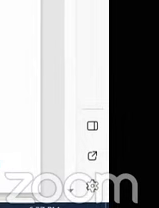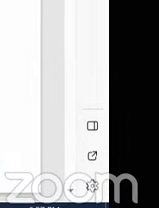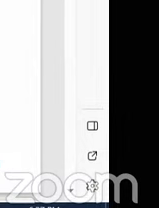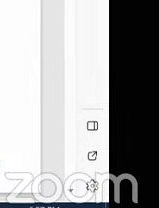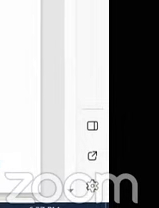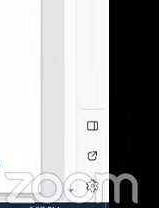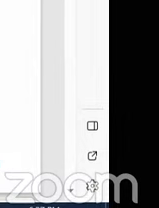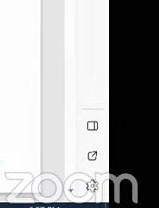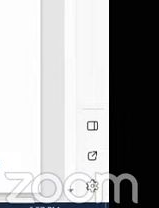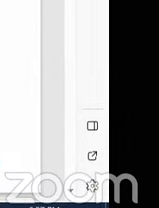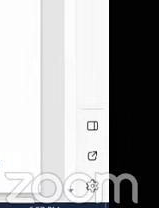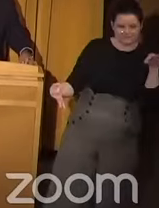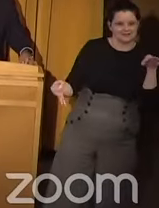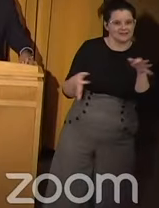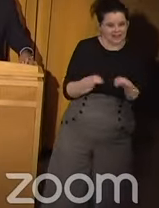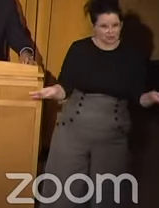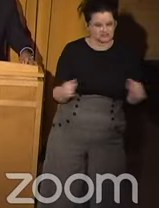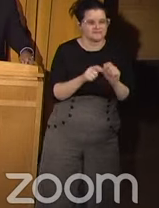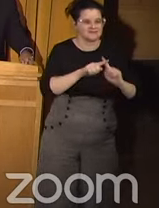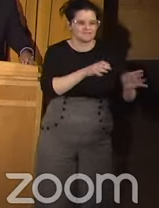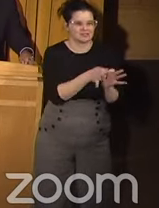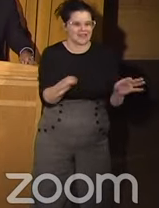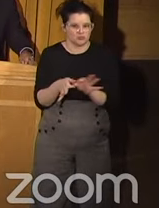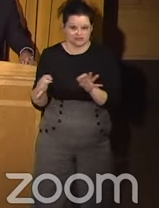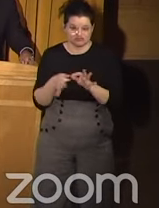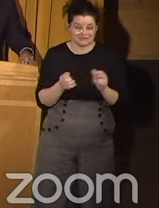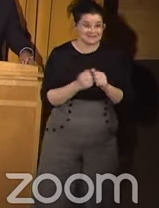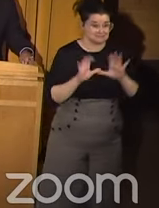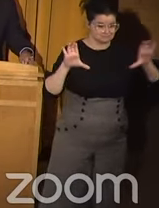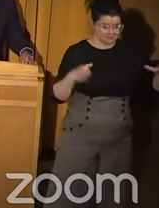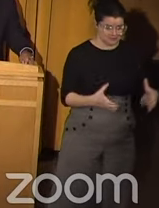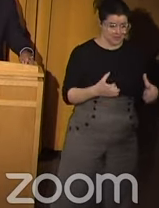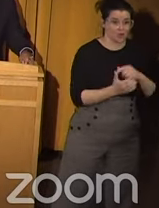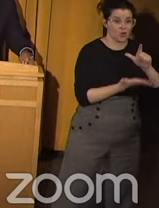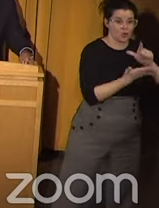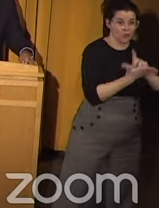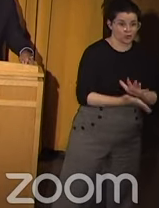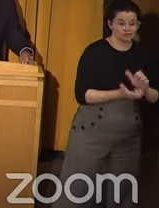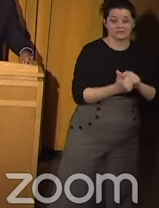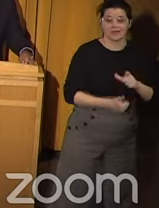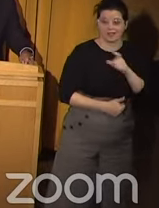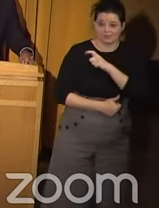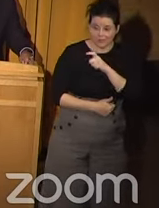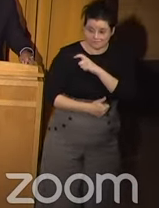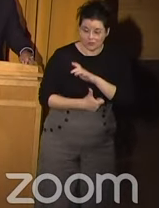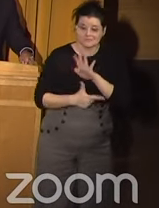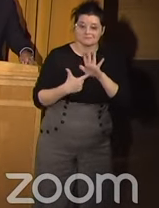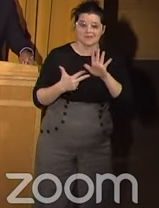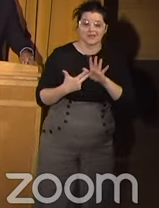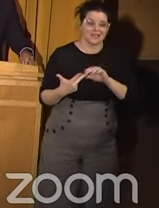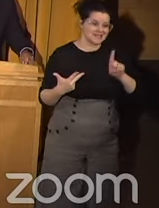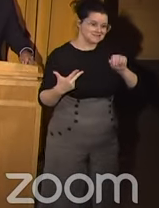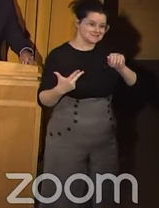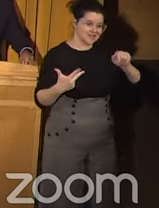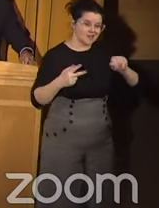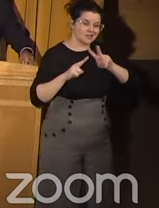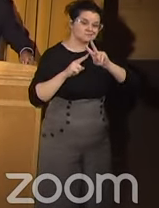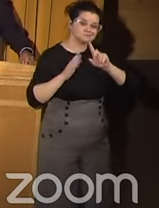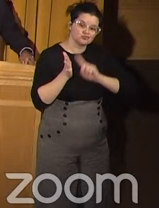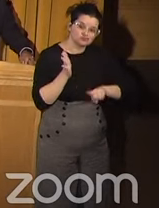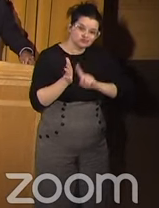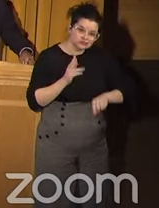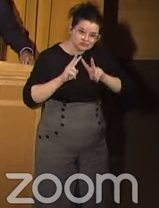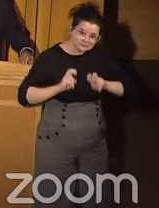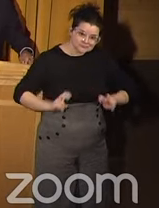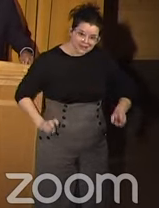on our team. Our team is a collection of lawyers, law enforcement officers, data and research analysts.